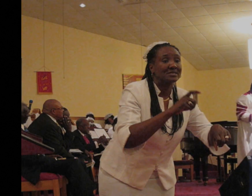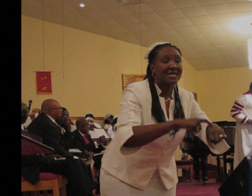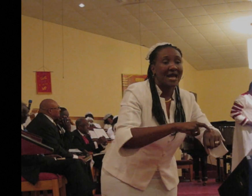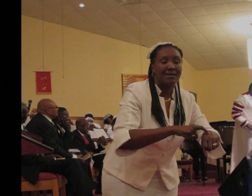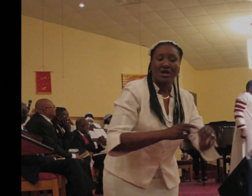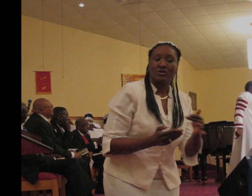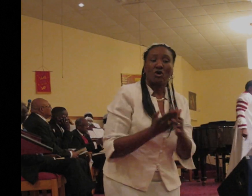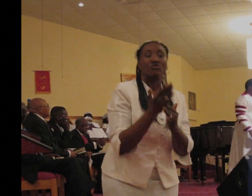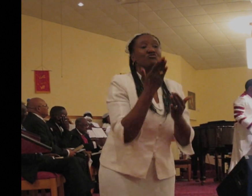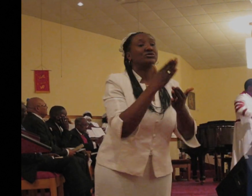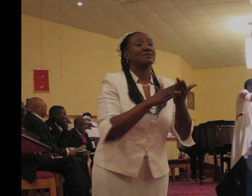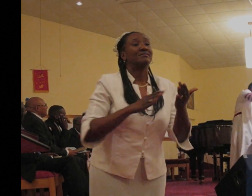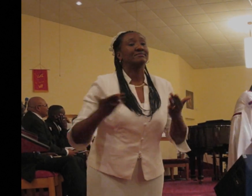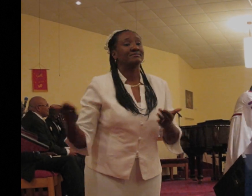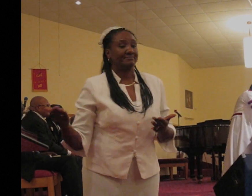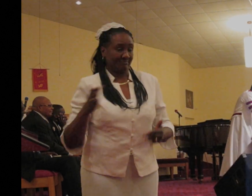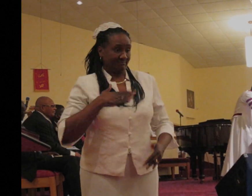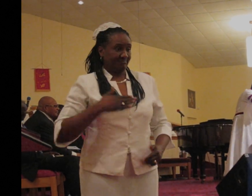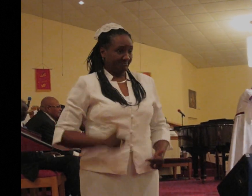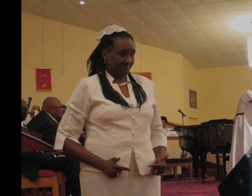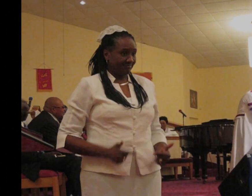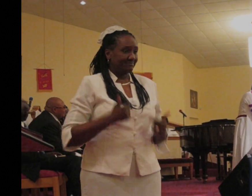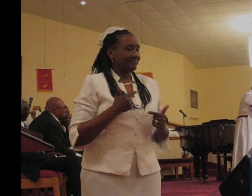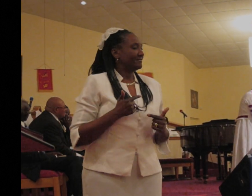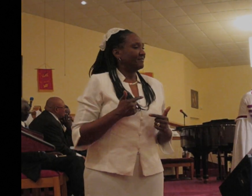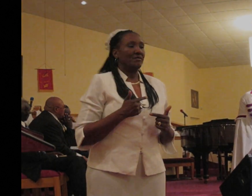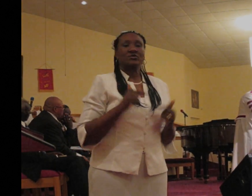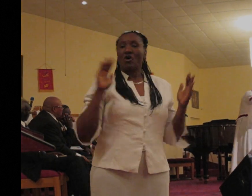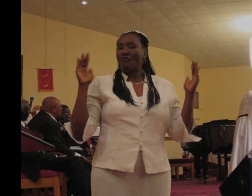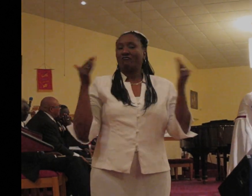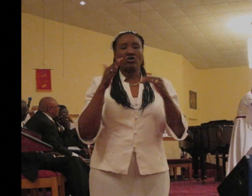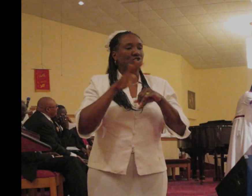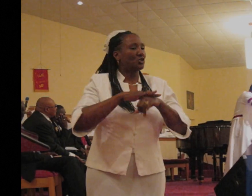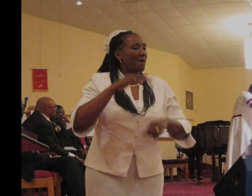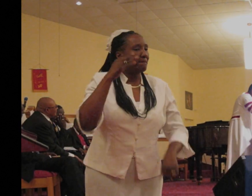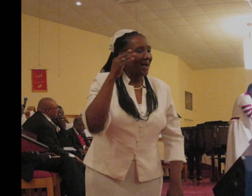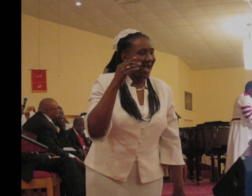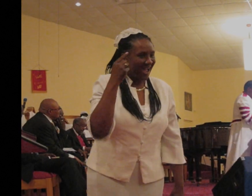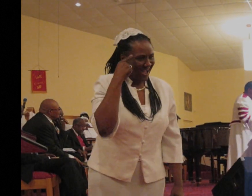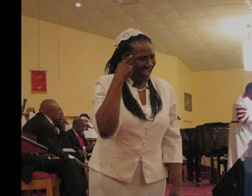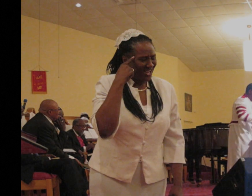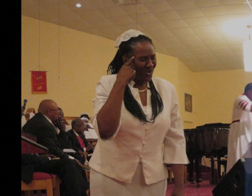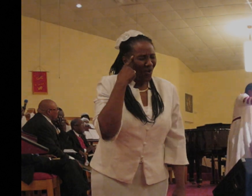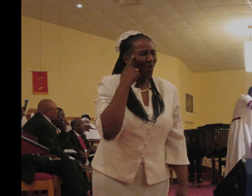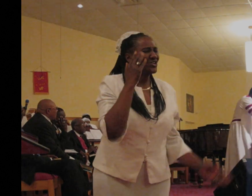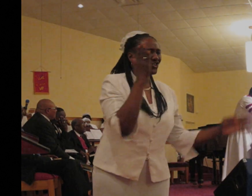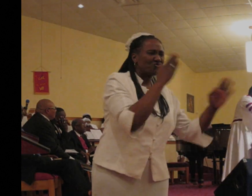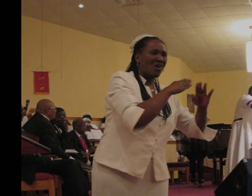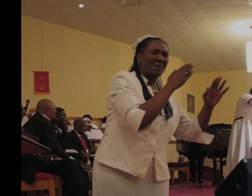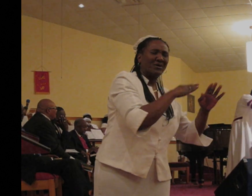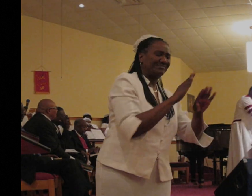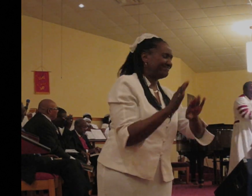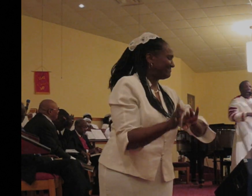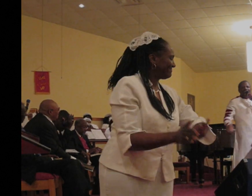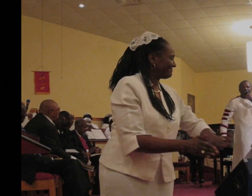some things. But don't put your mind on your storm. Don't put your mind